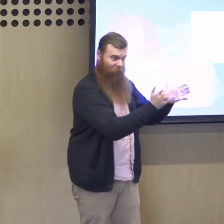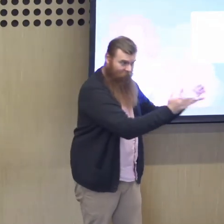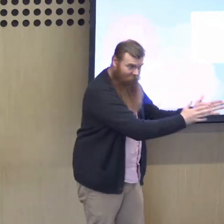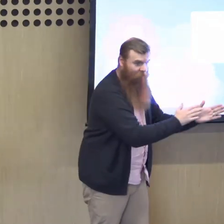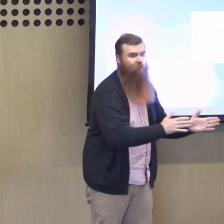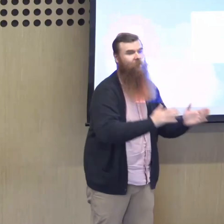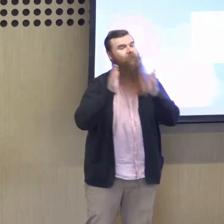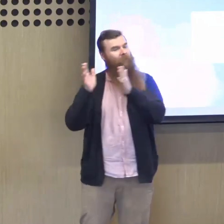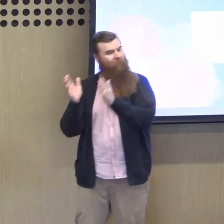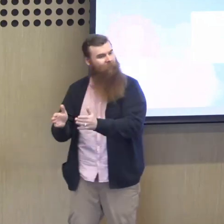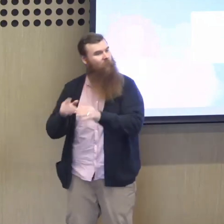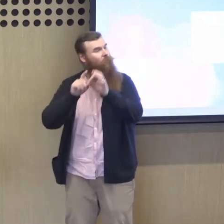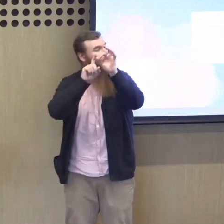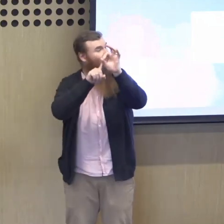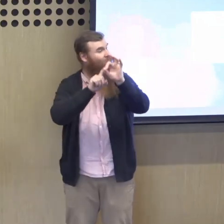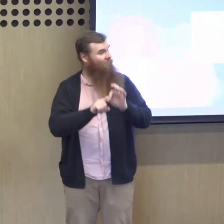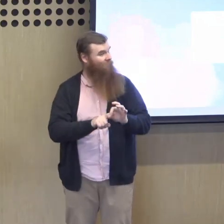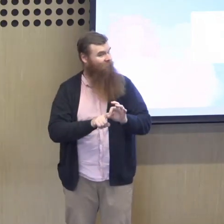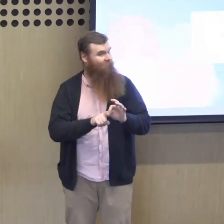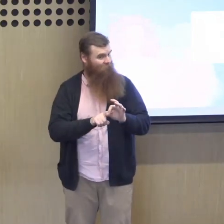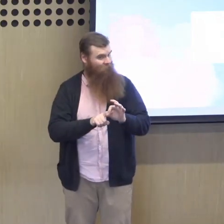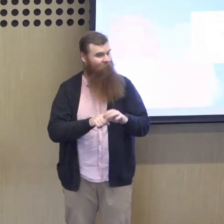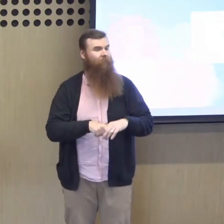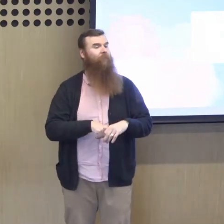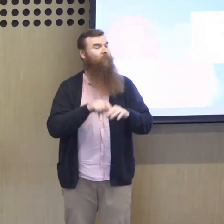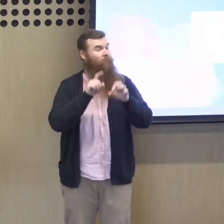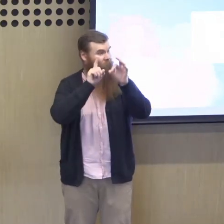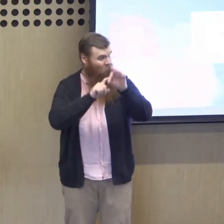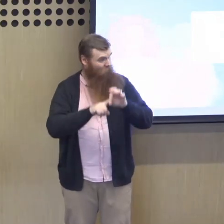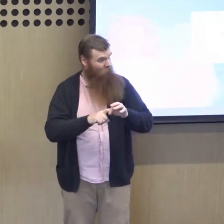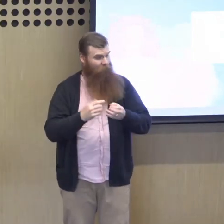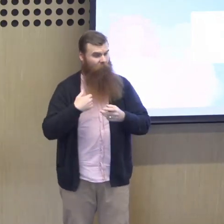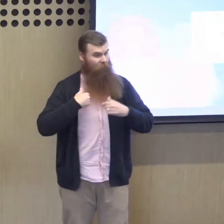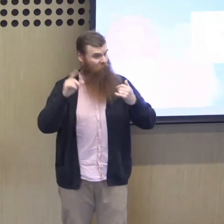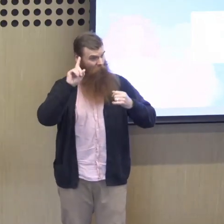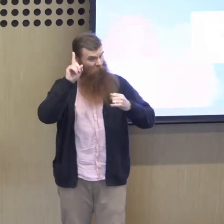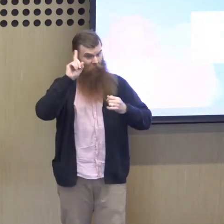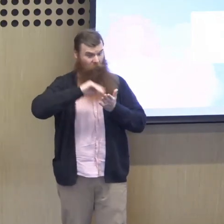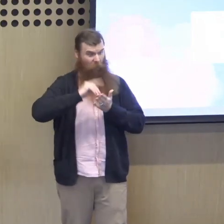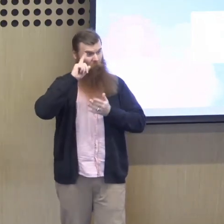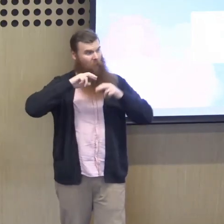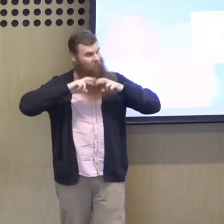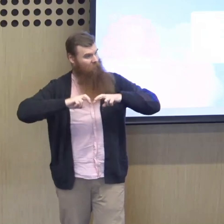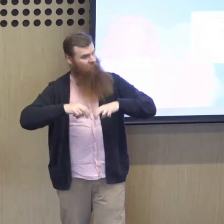Now, that's that one group. The other group who I did the survey, that was the interview group. The other group that I did the survey with,